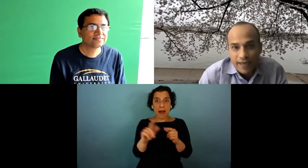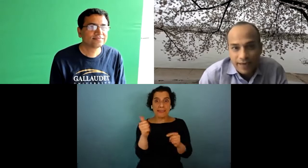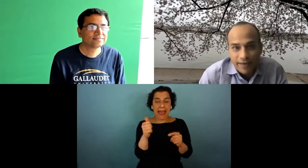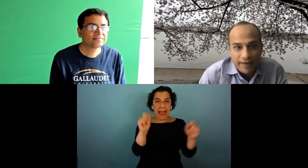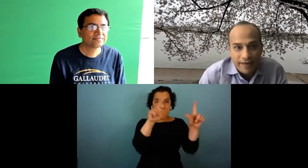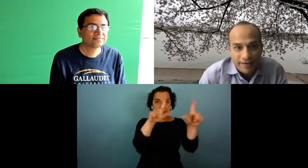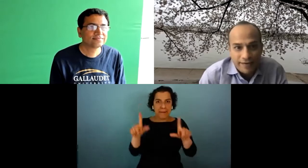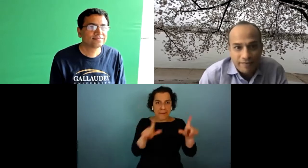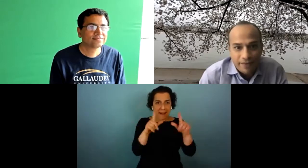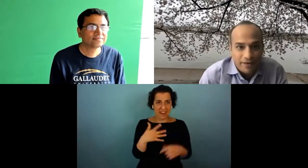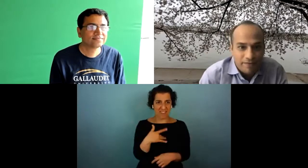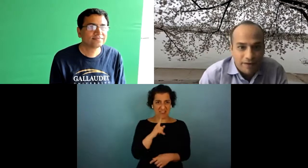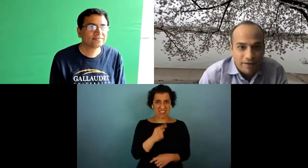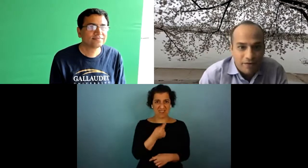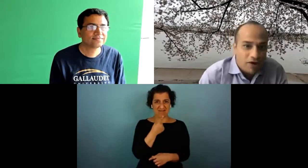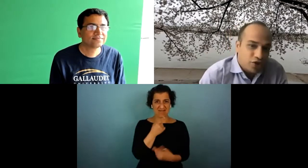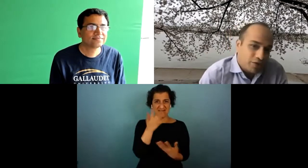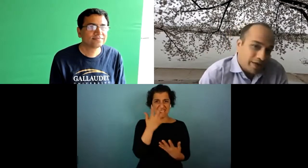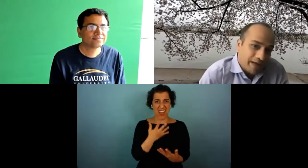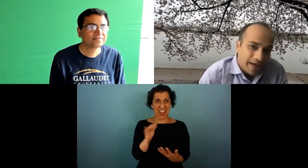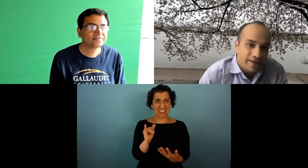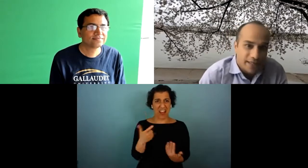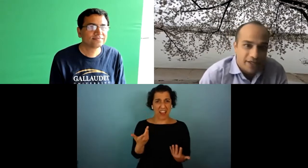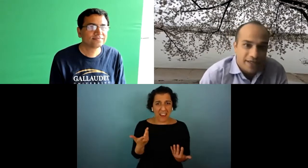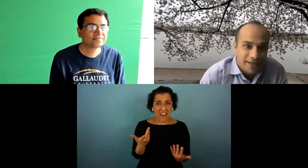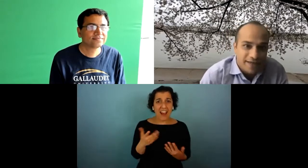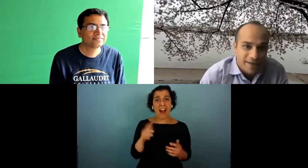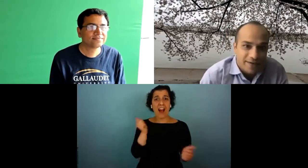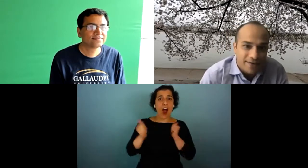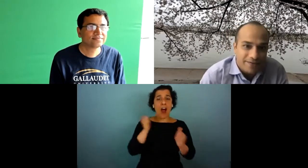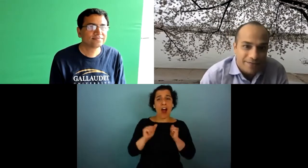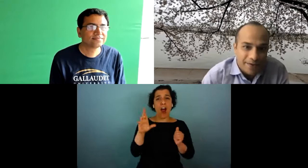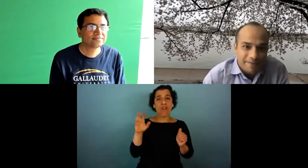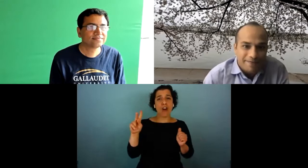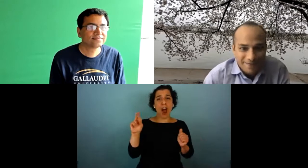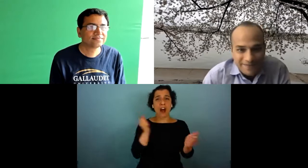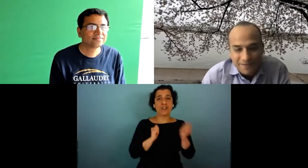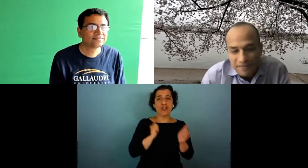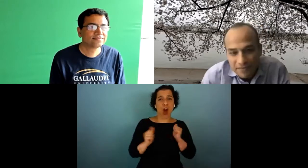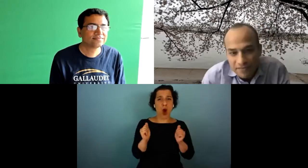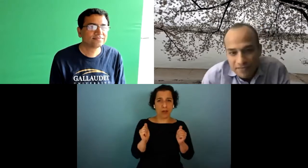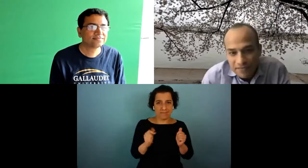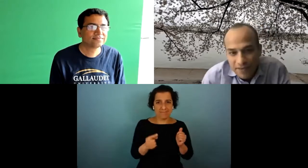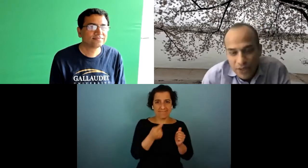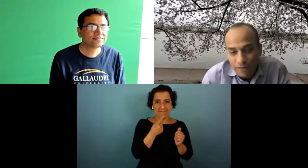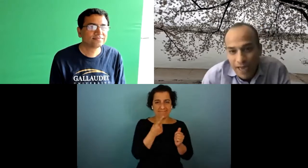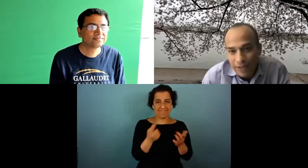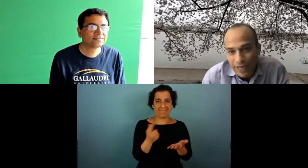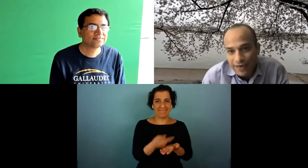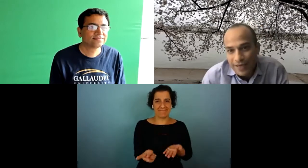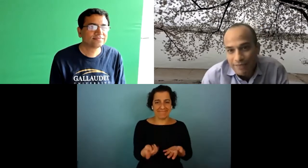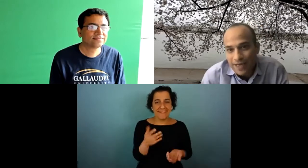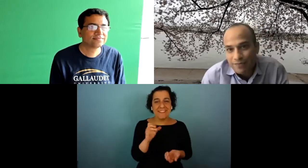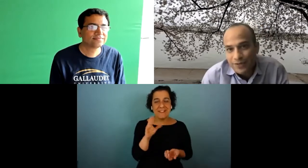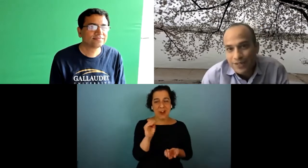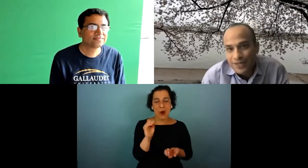really sad like uh you know a rock show going bad essentially so um so i'm happy to